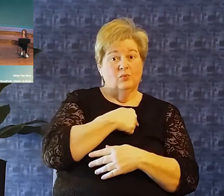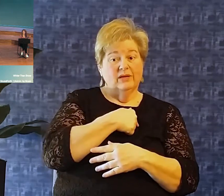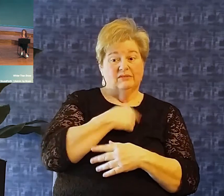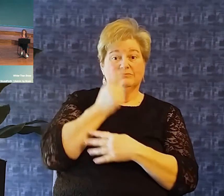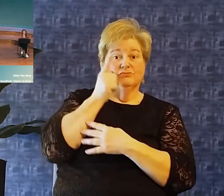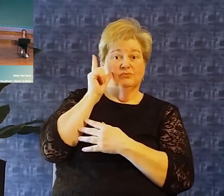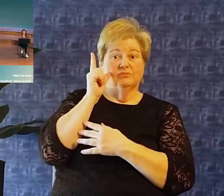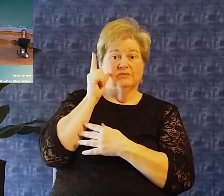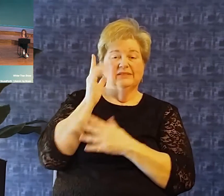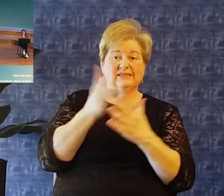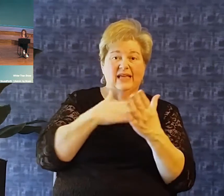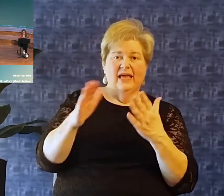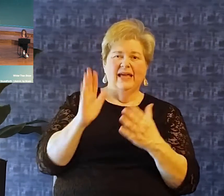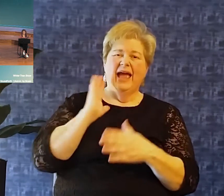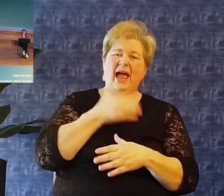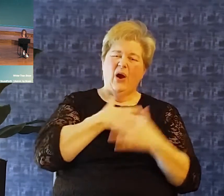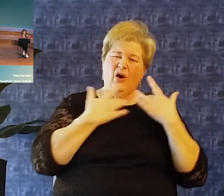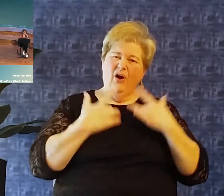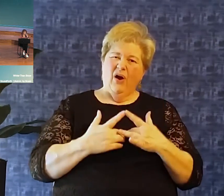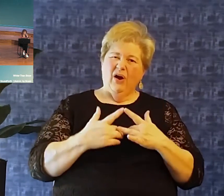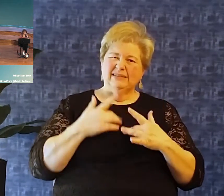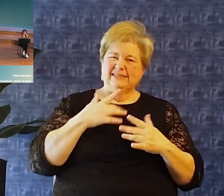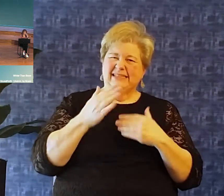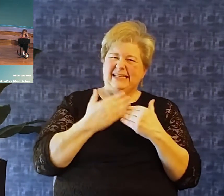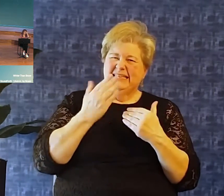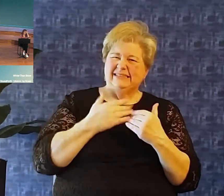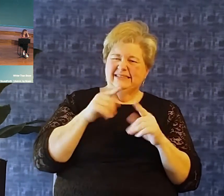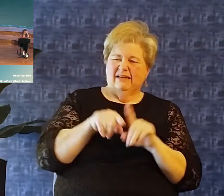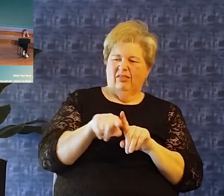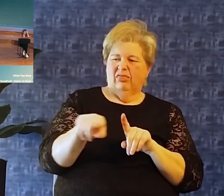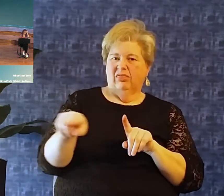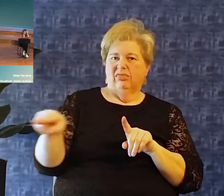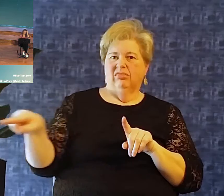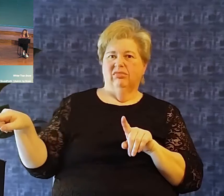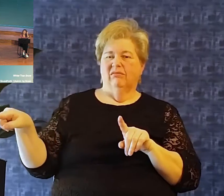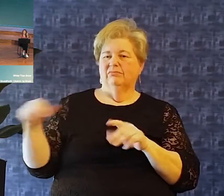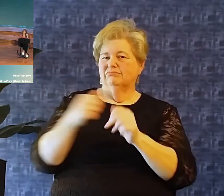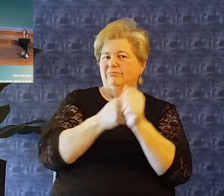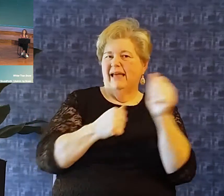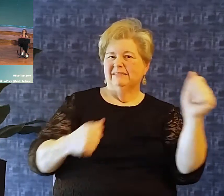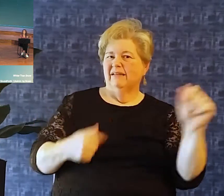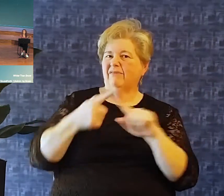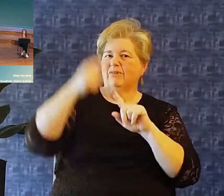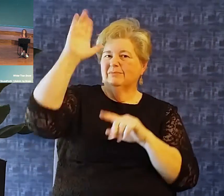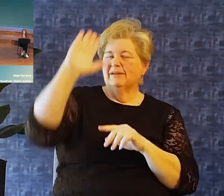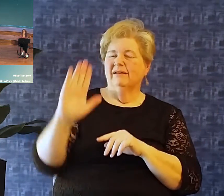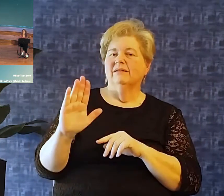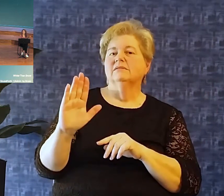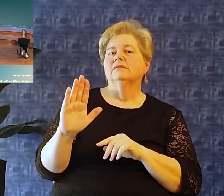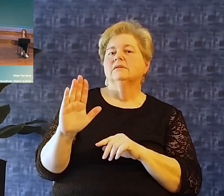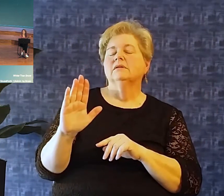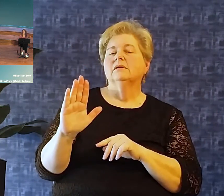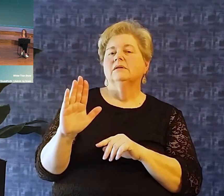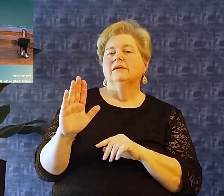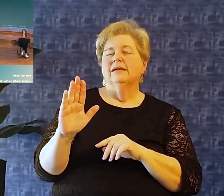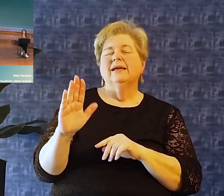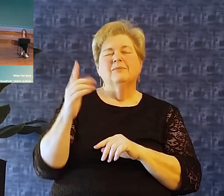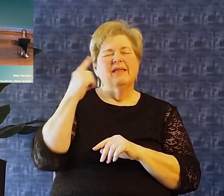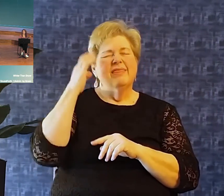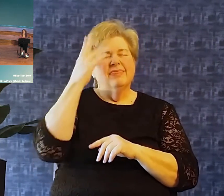are prone to wander. We are prone to leave the God that we love. And, you know, I've been thinking about